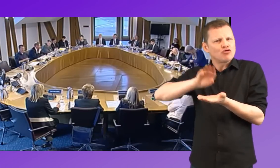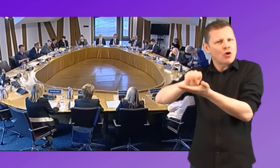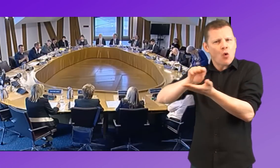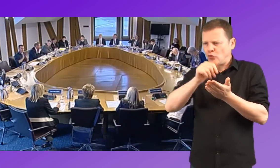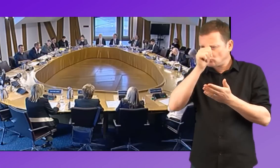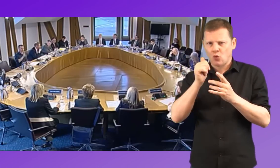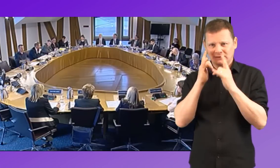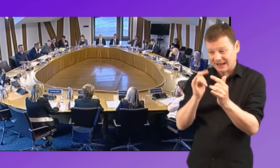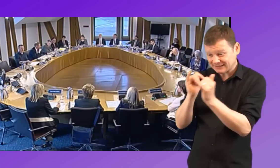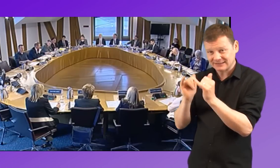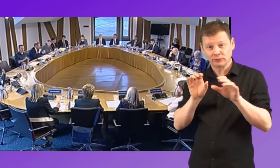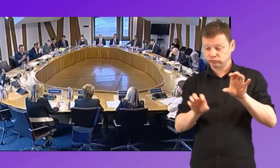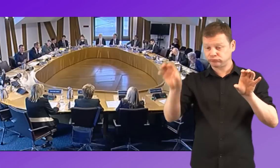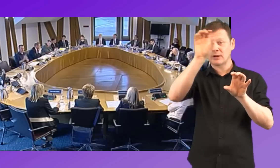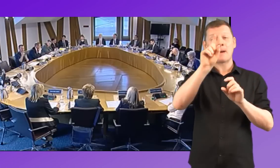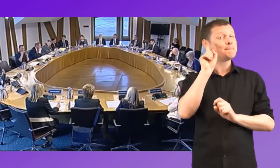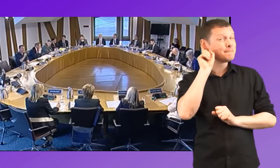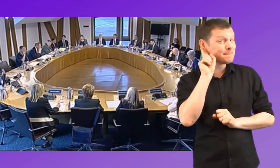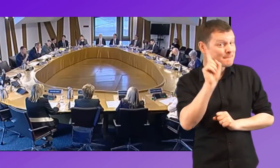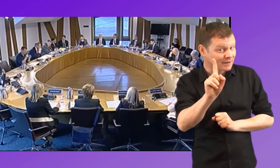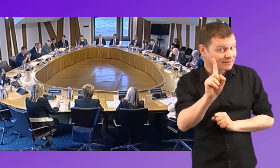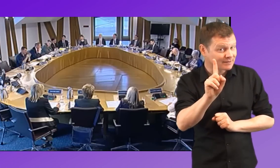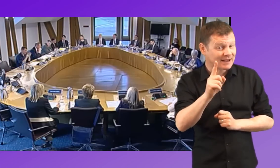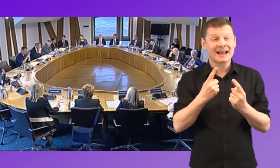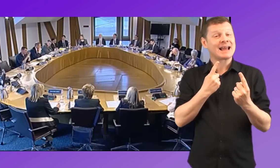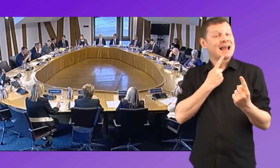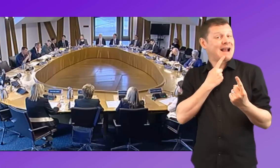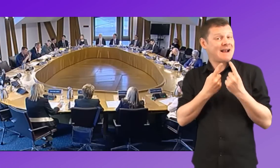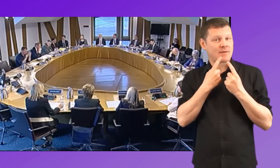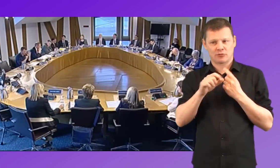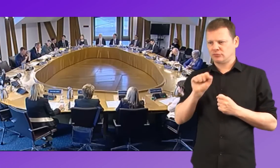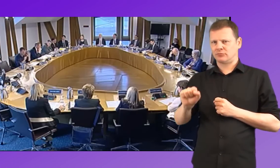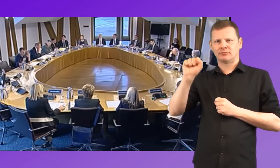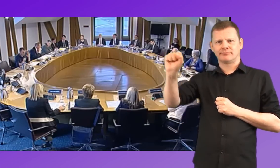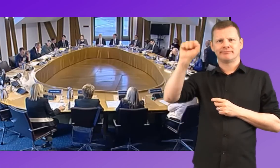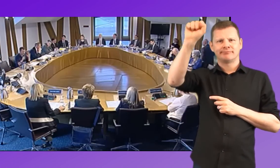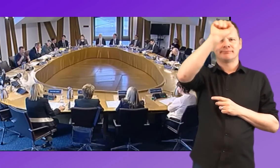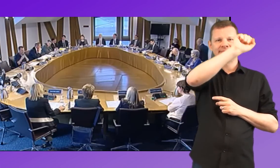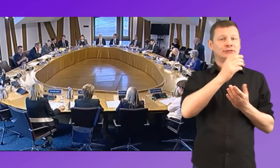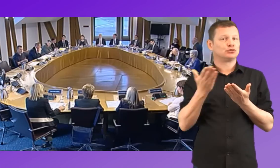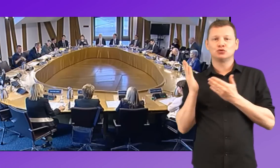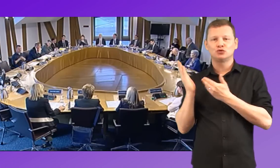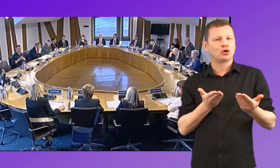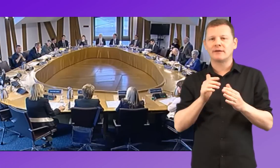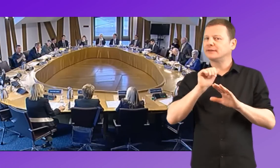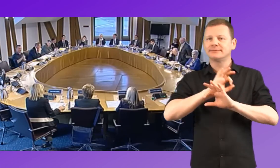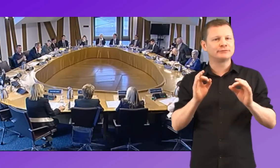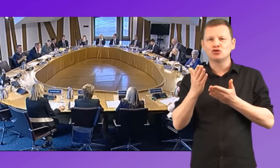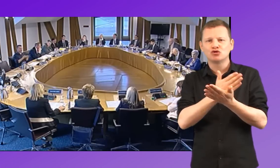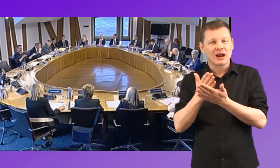But, but, our understanding is this information is not always shared effectively across the different services, potentially